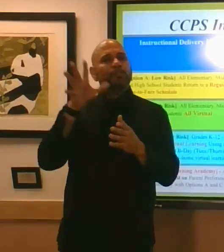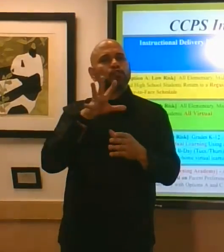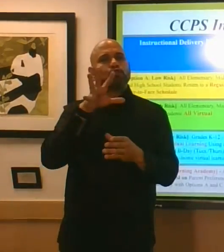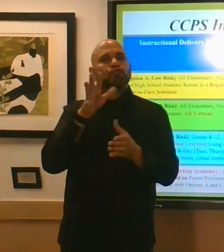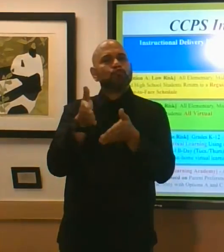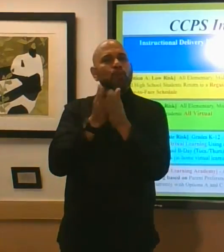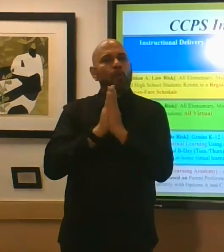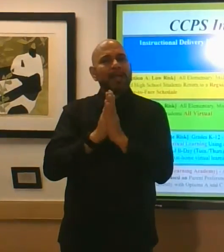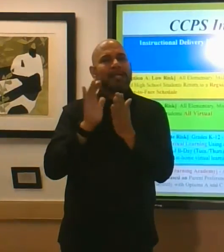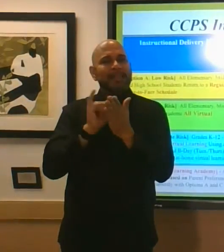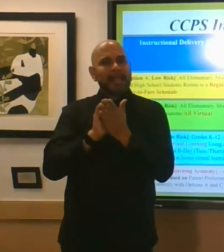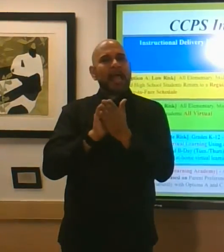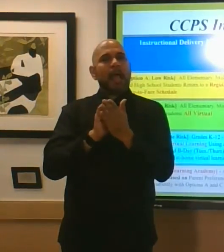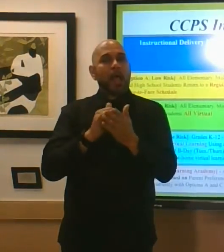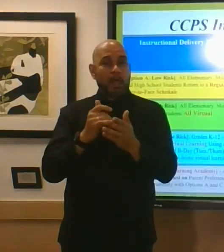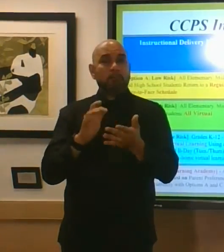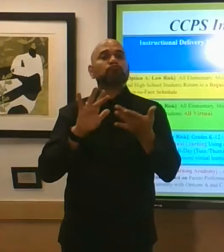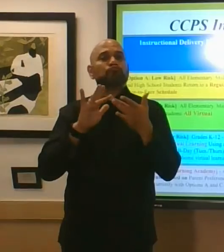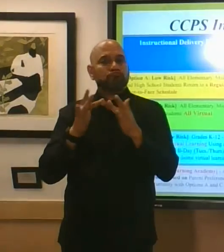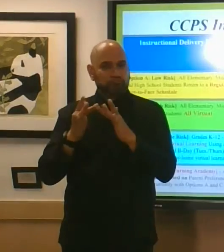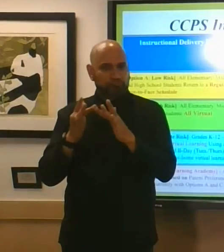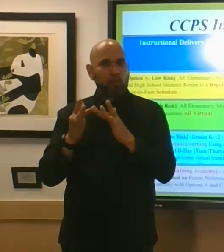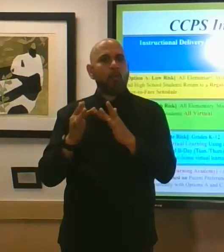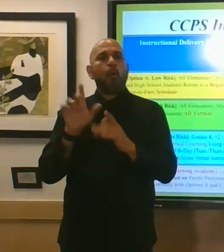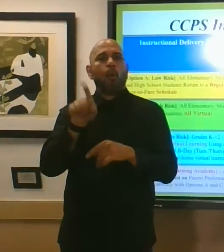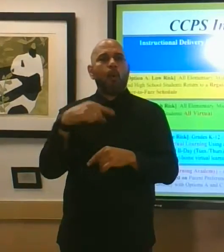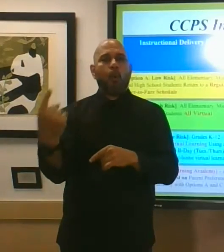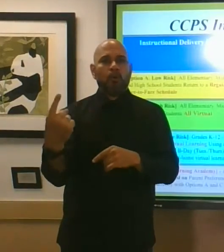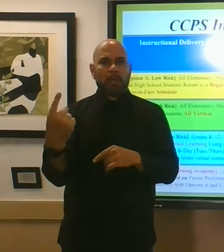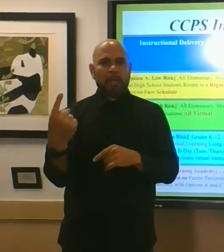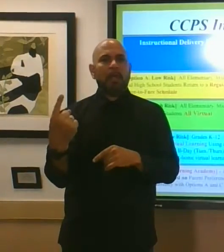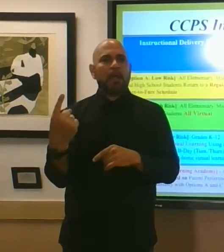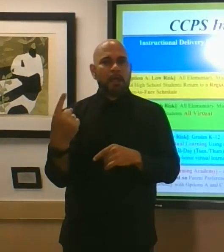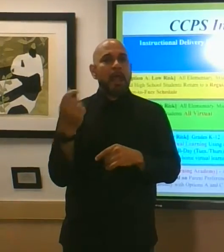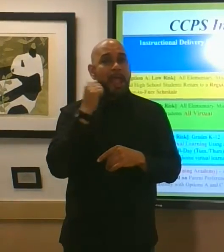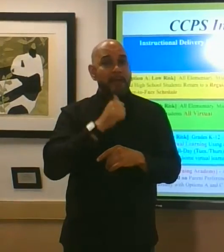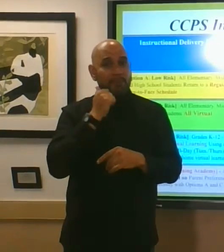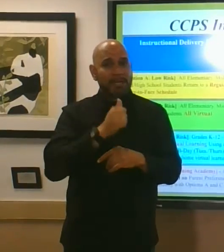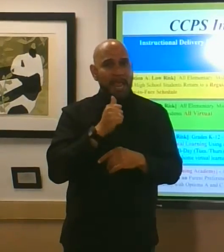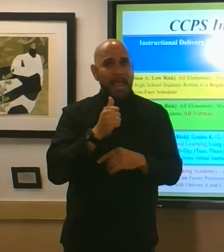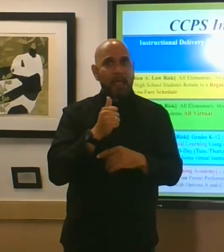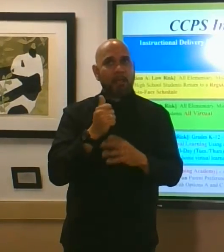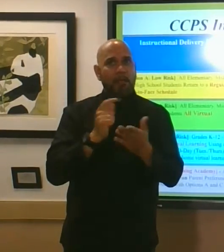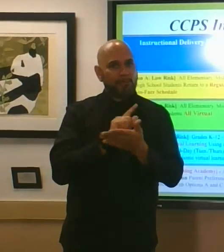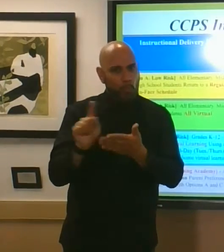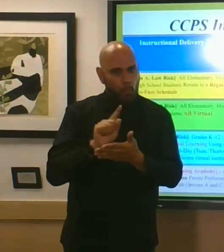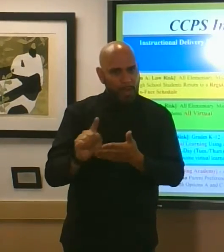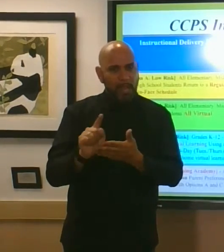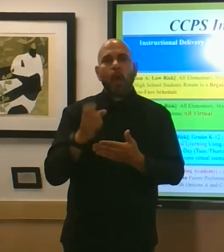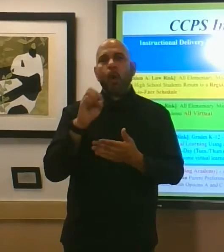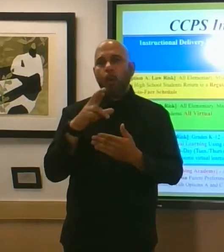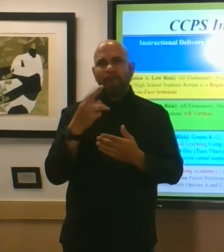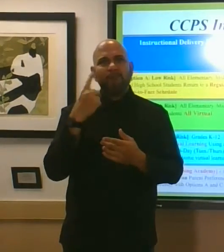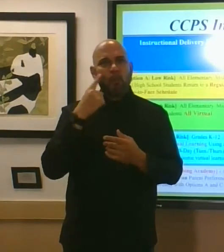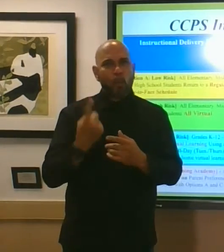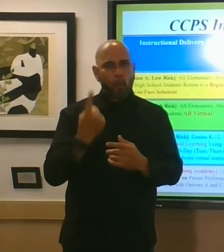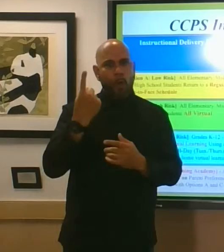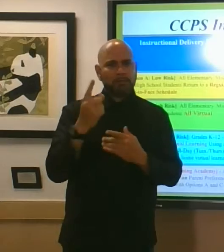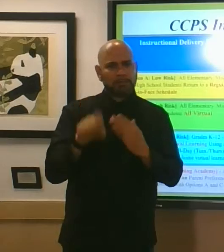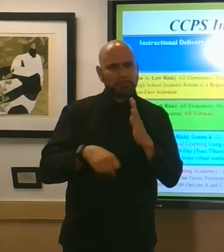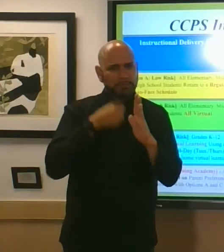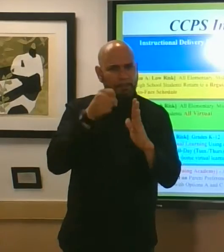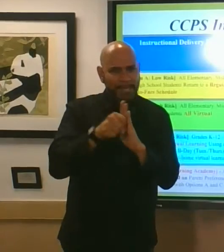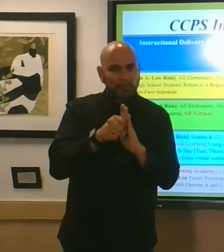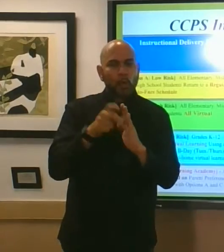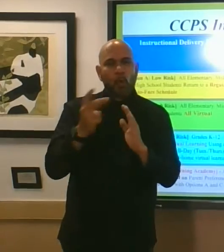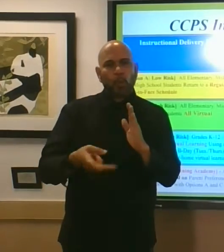a virtual learning environment every day of the week for at least one semester or two semesters semesters